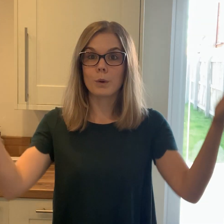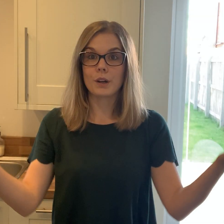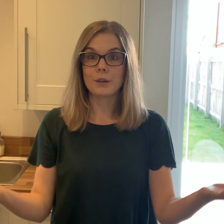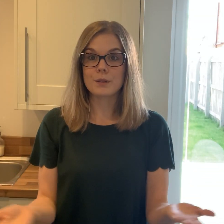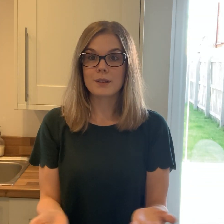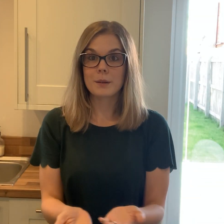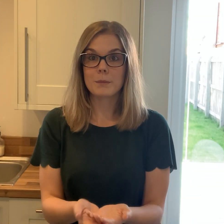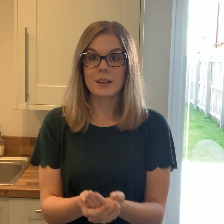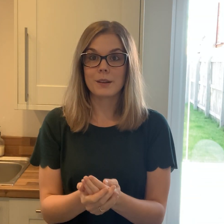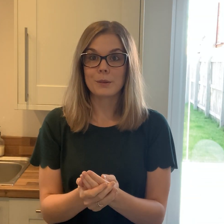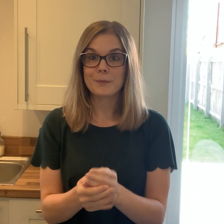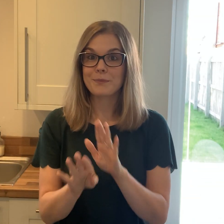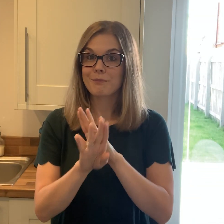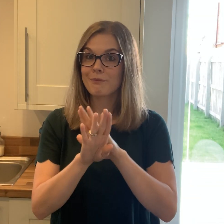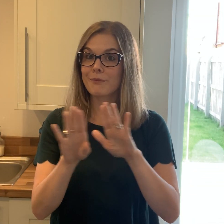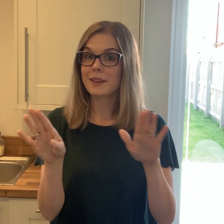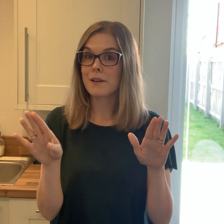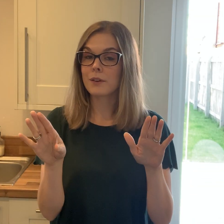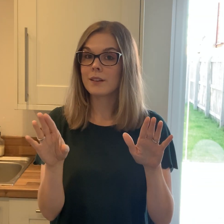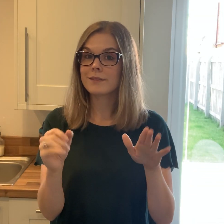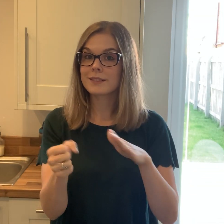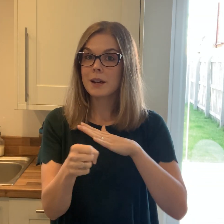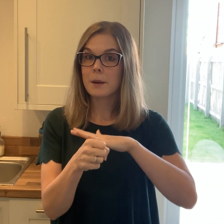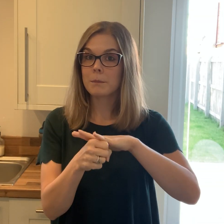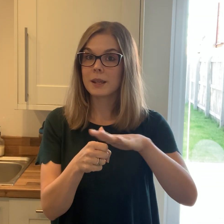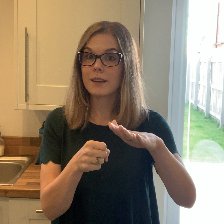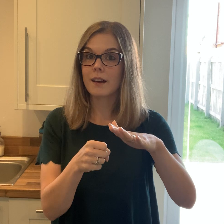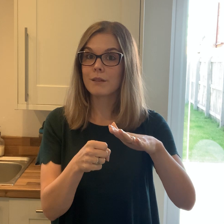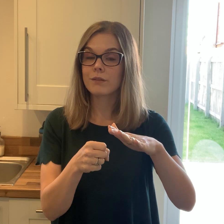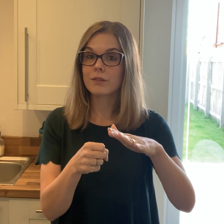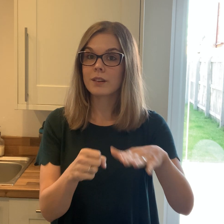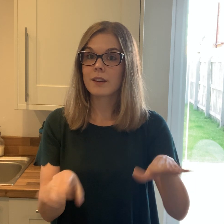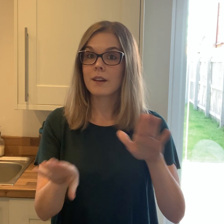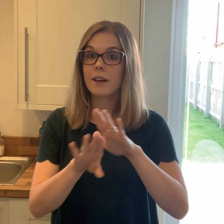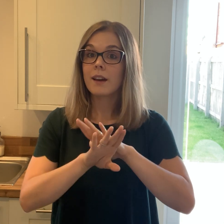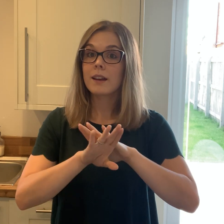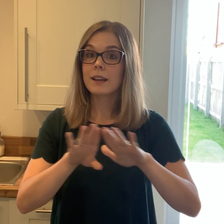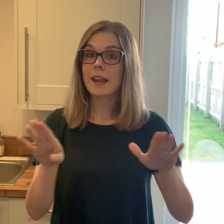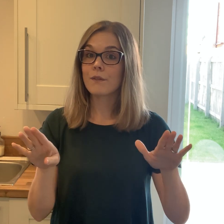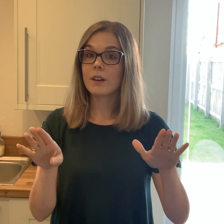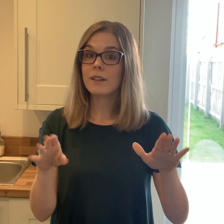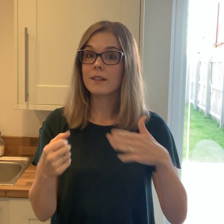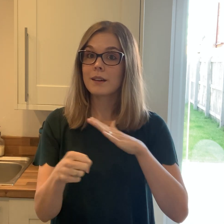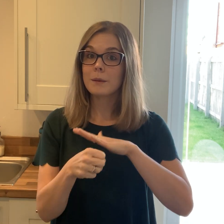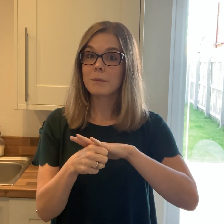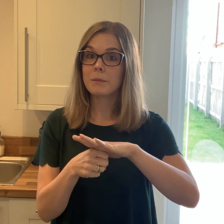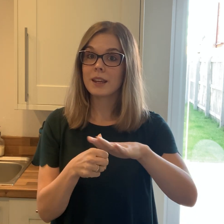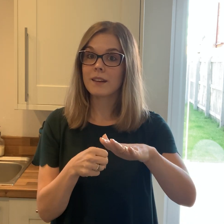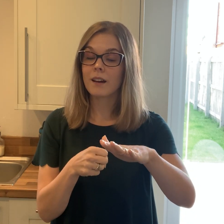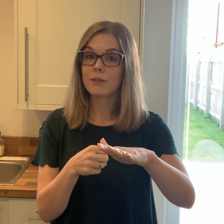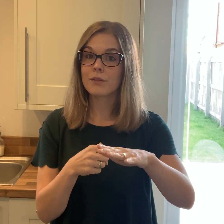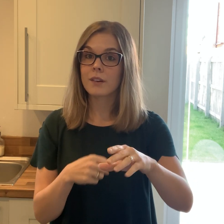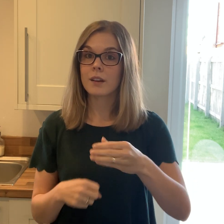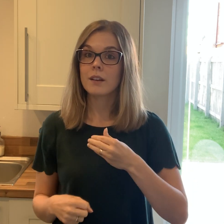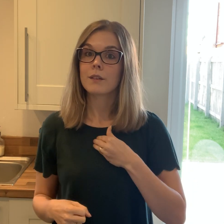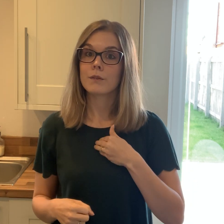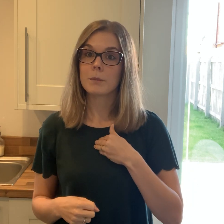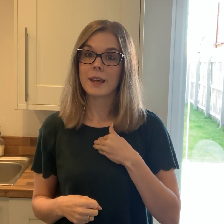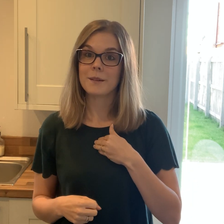world But it'll never be enough Never be enough For me